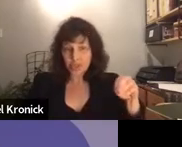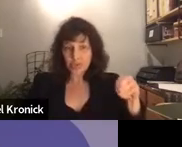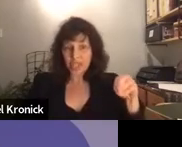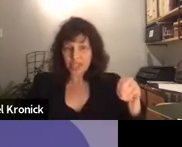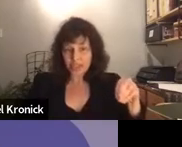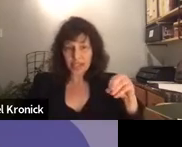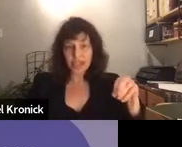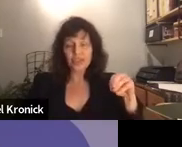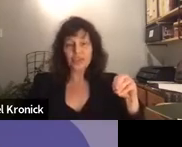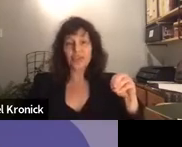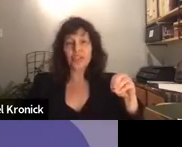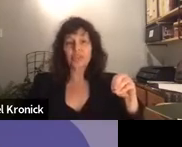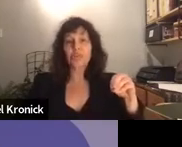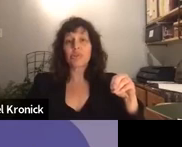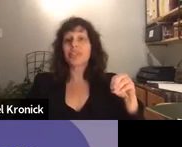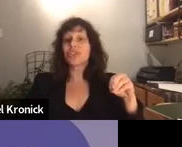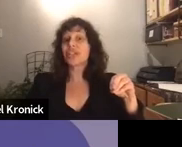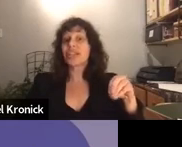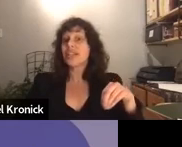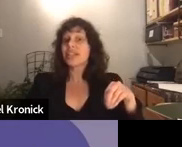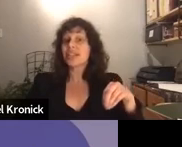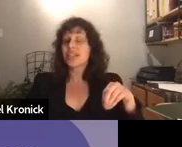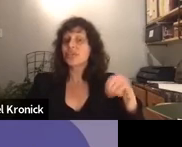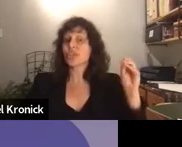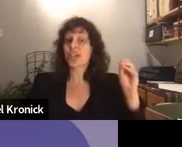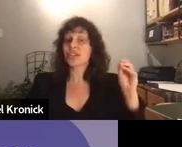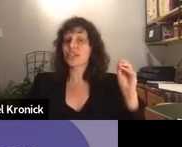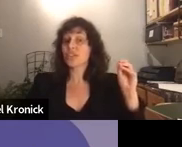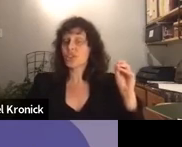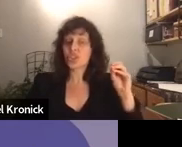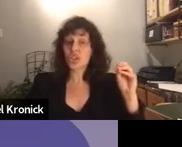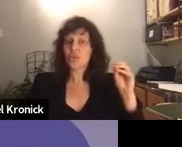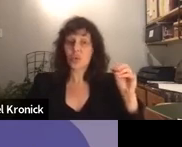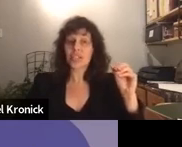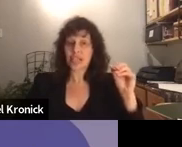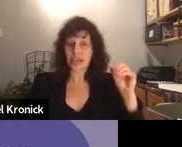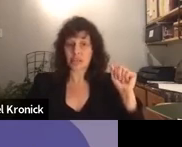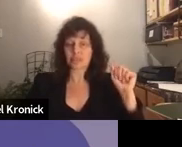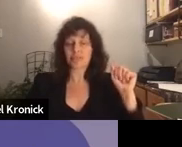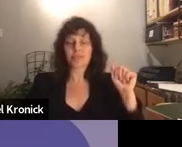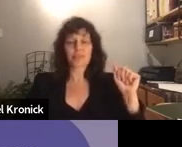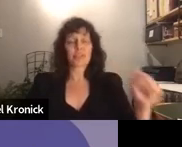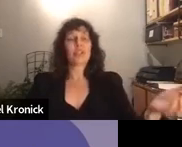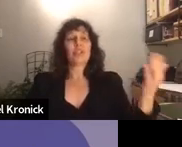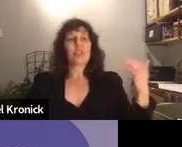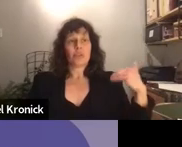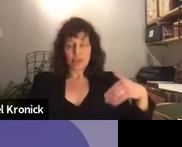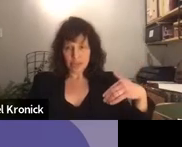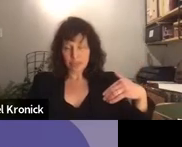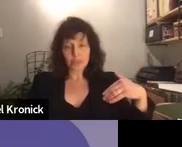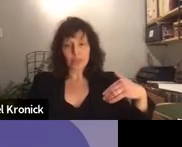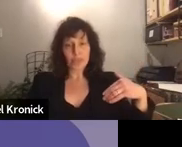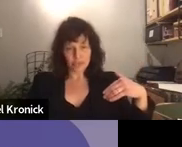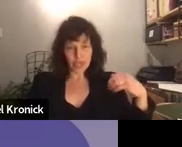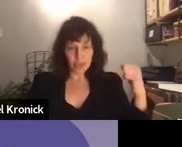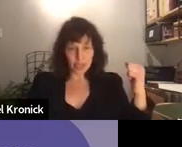Isaac was present in the interview at this moment and he interjected, she does not want to come. When